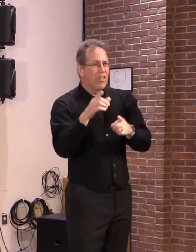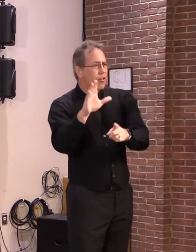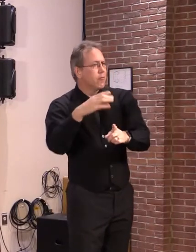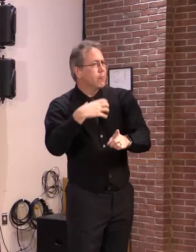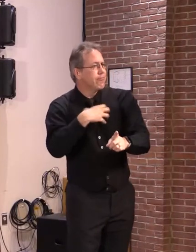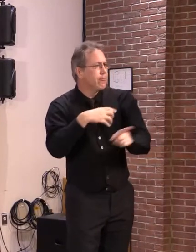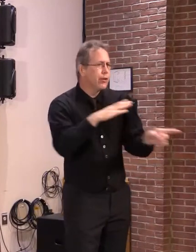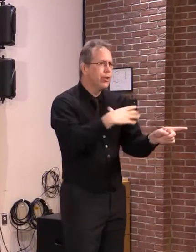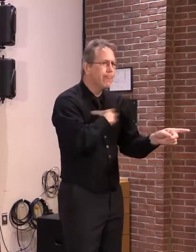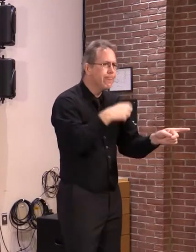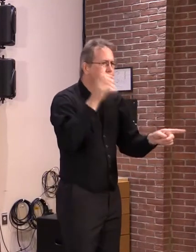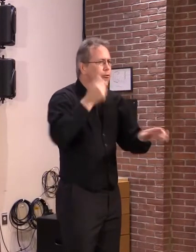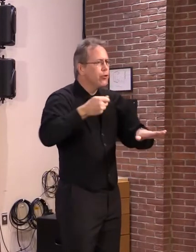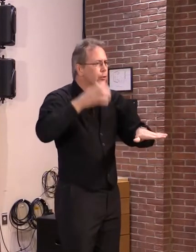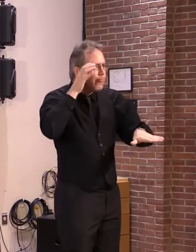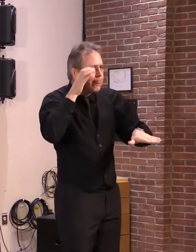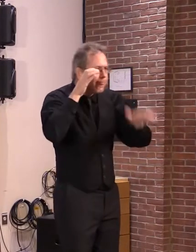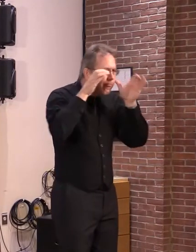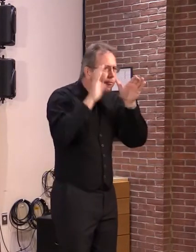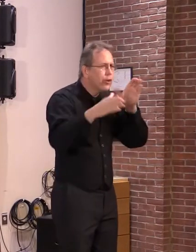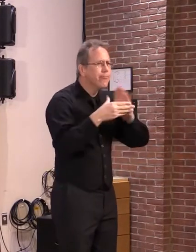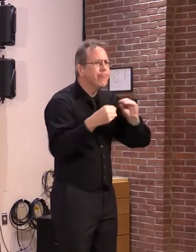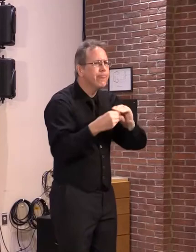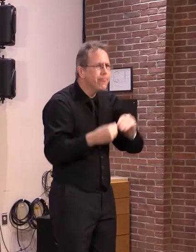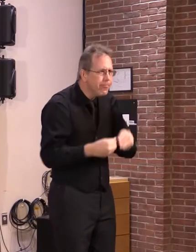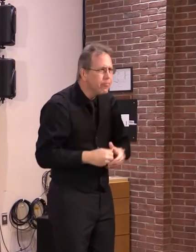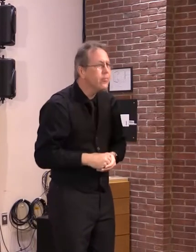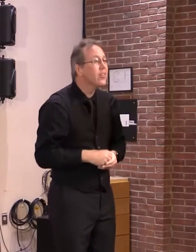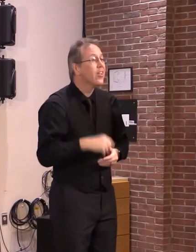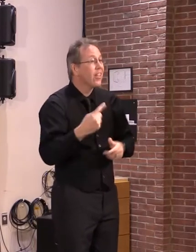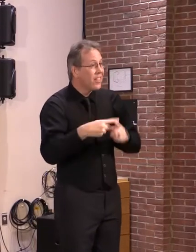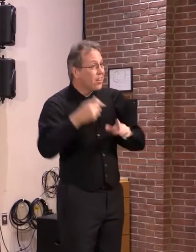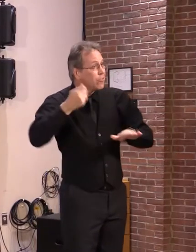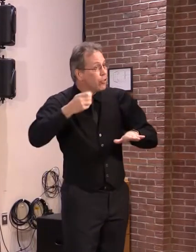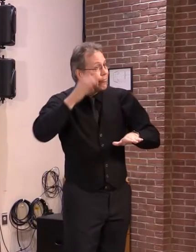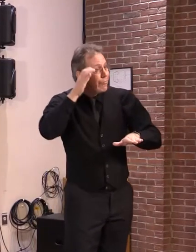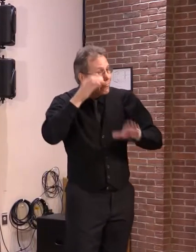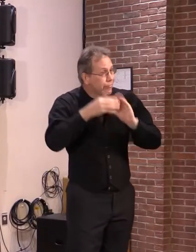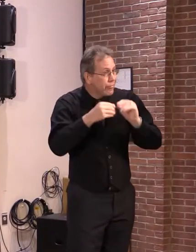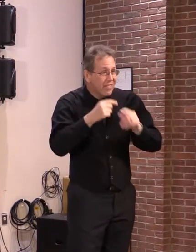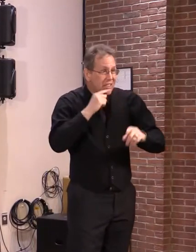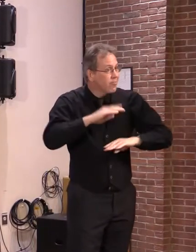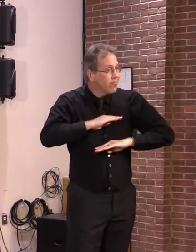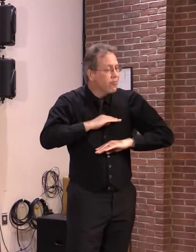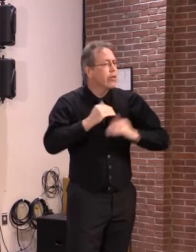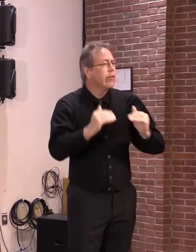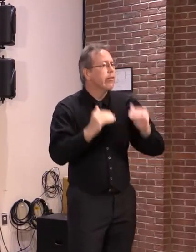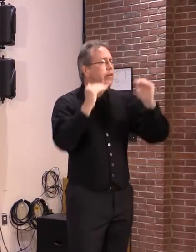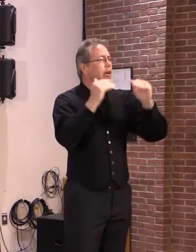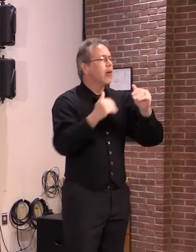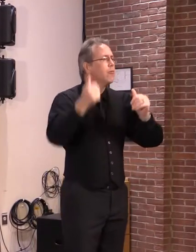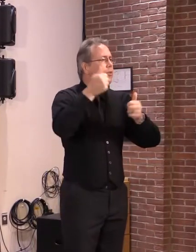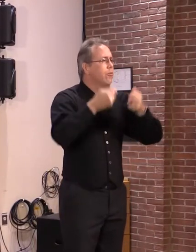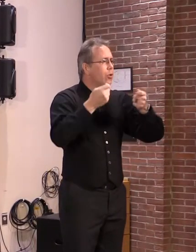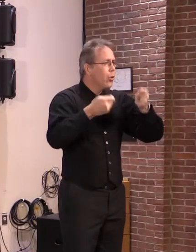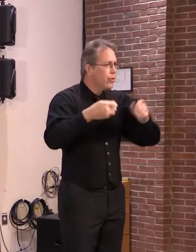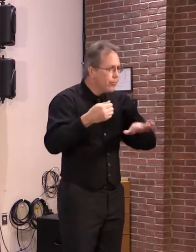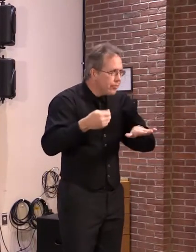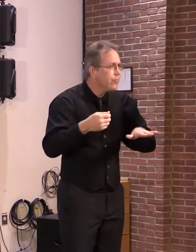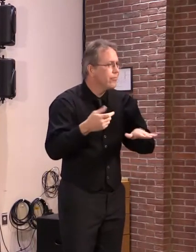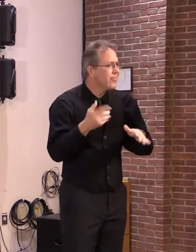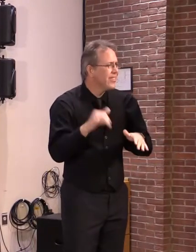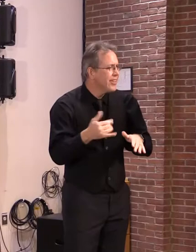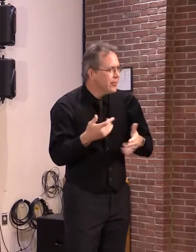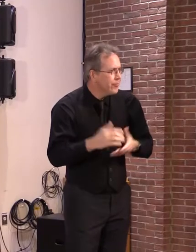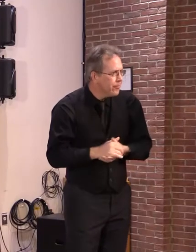That decision can now then be appealed to the Vermont Supreme Court and contested projects often have to go through each of those steps.